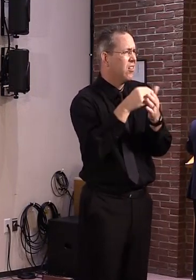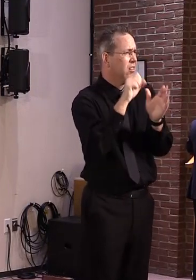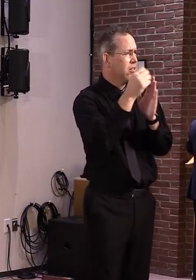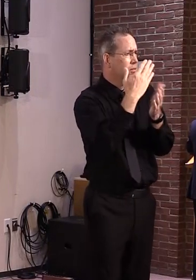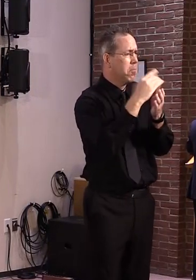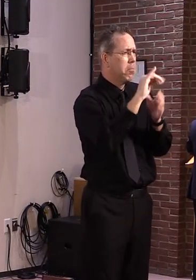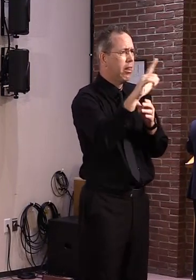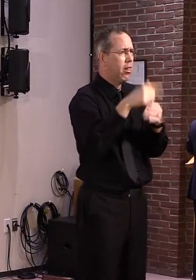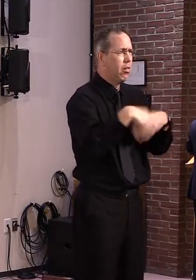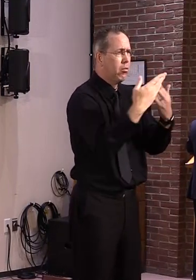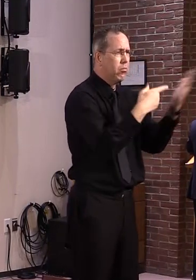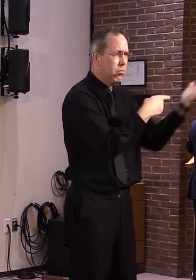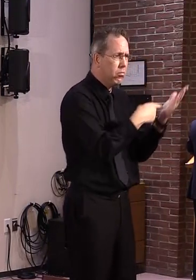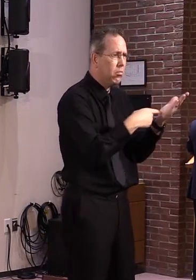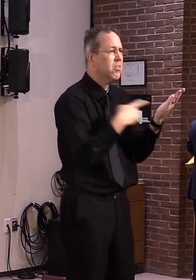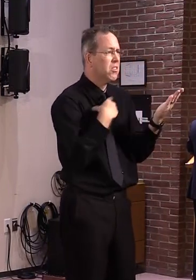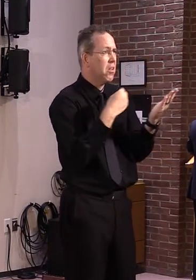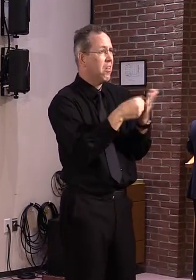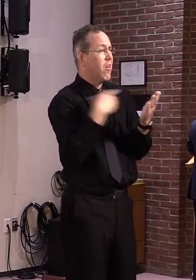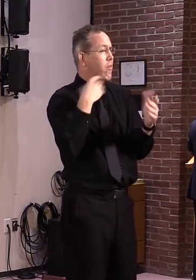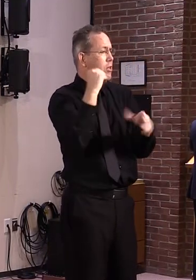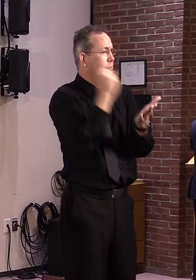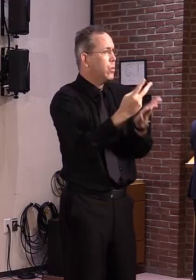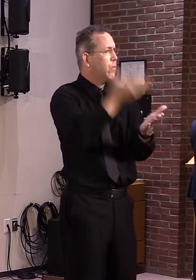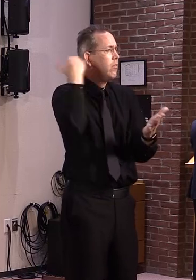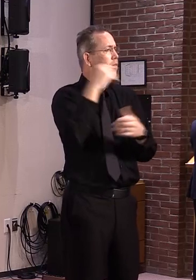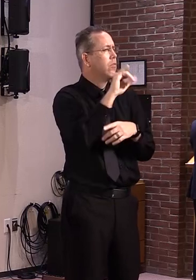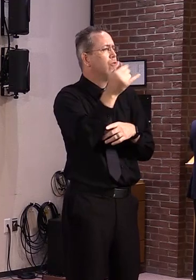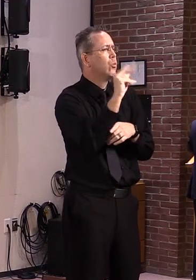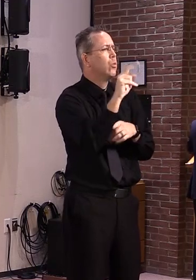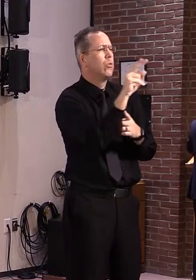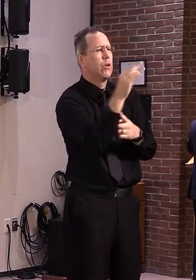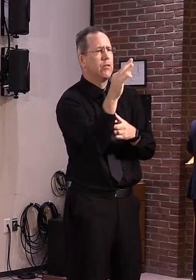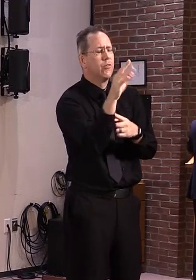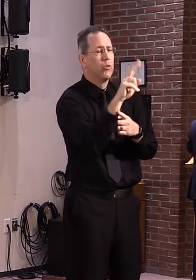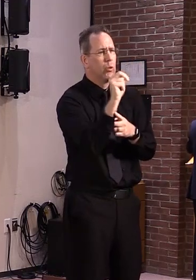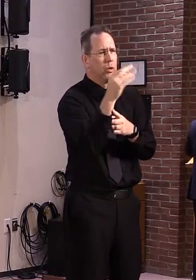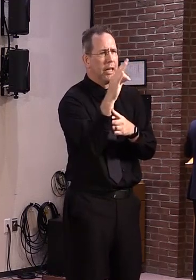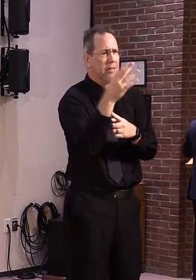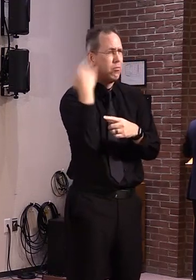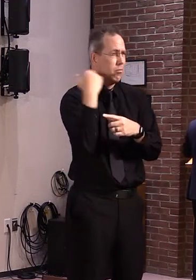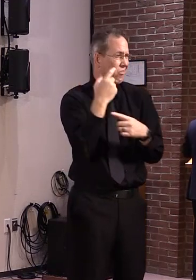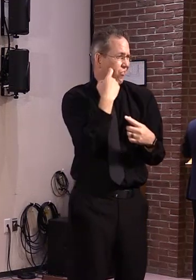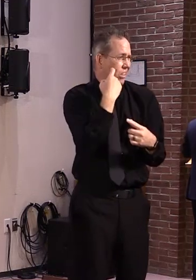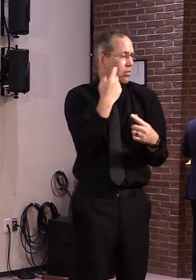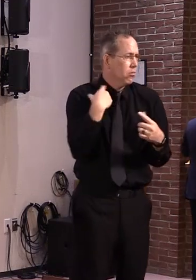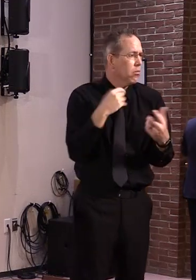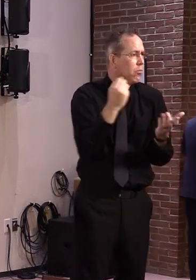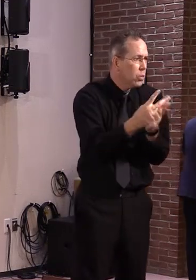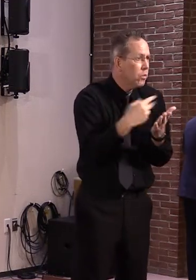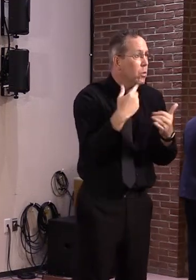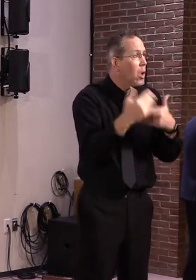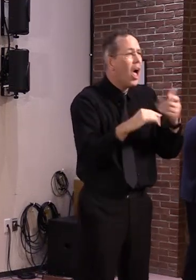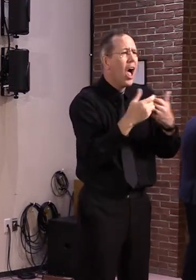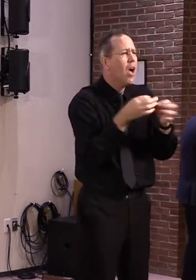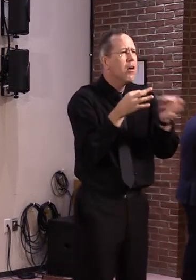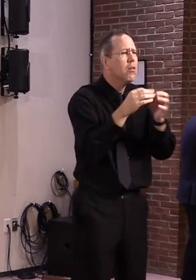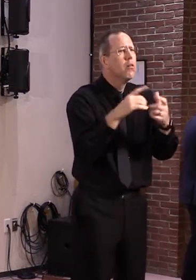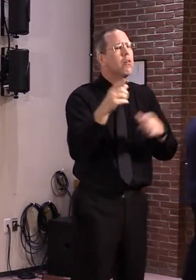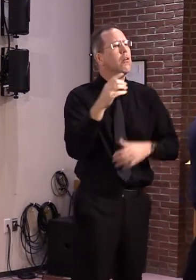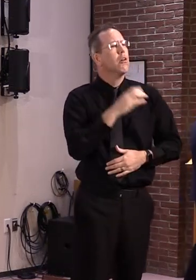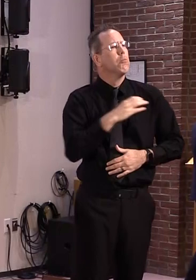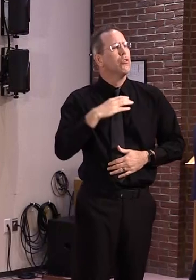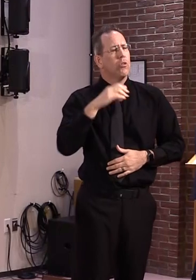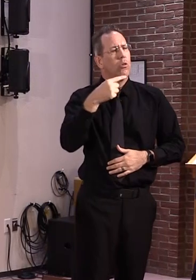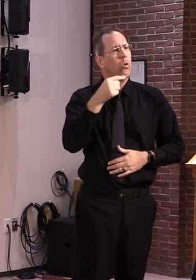will go into detail about who qualifies and how to apply, but rest assured, I've instructed my team to make the process